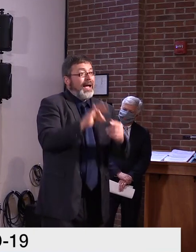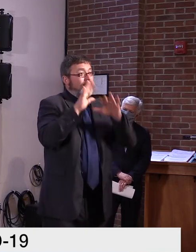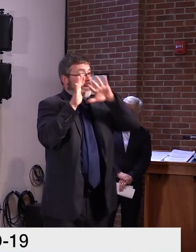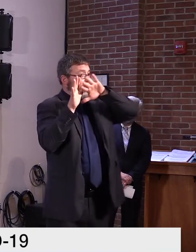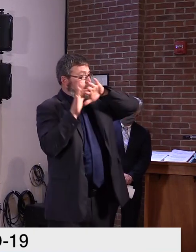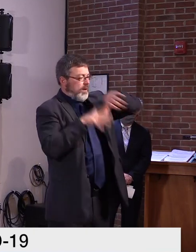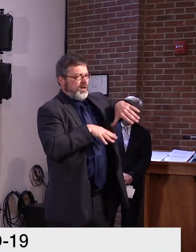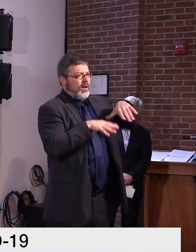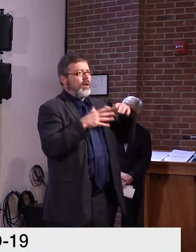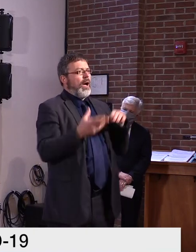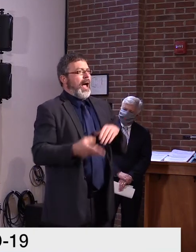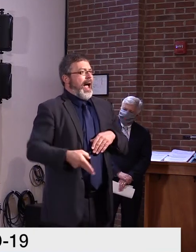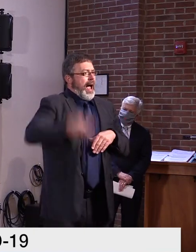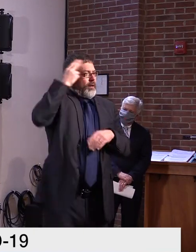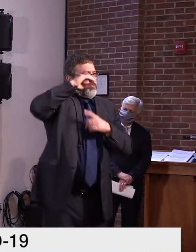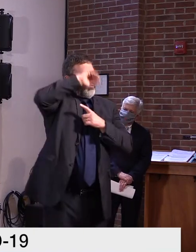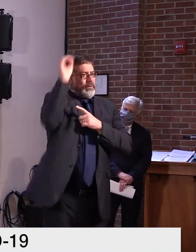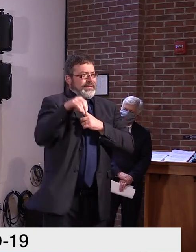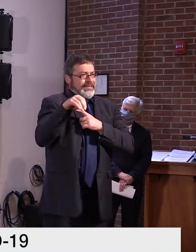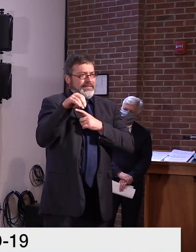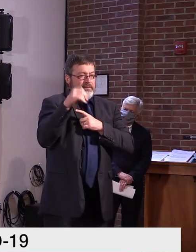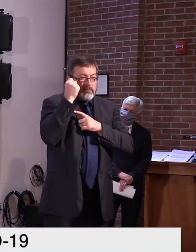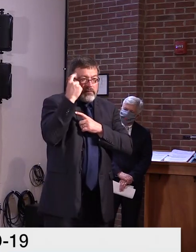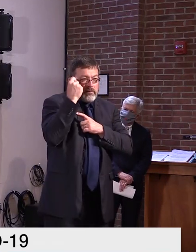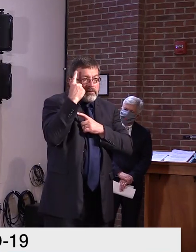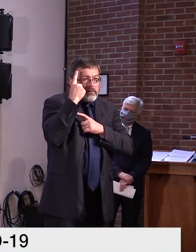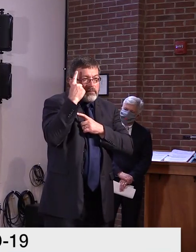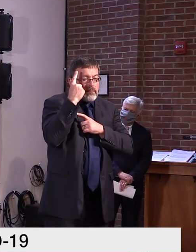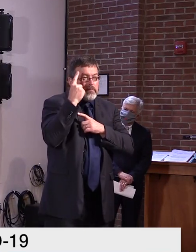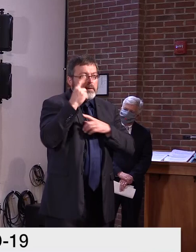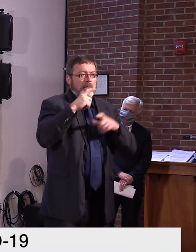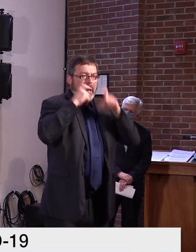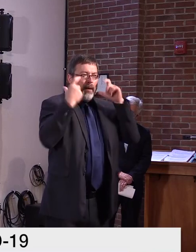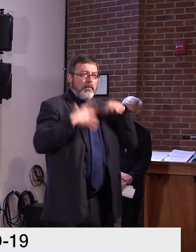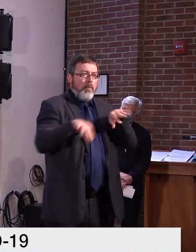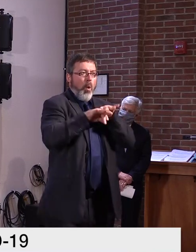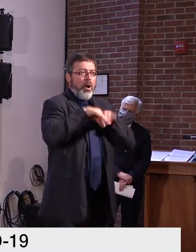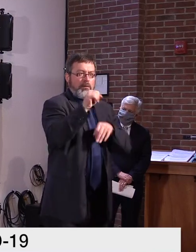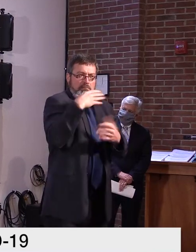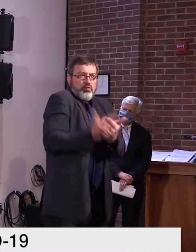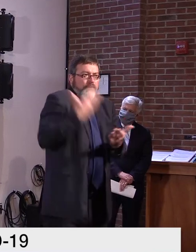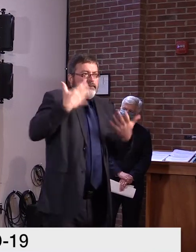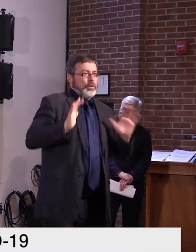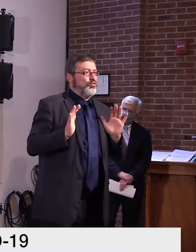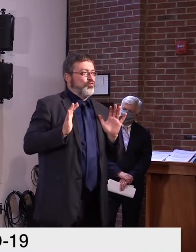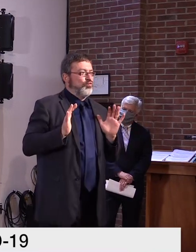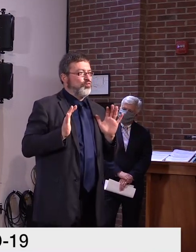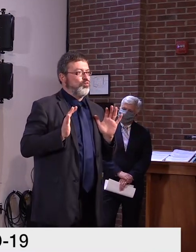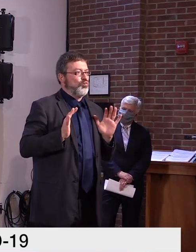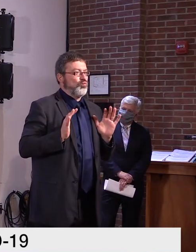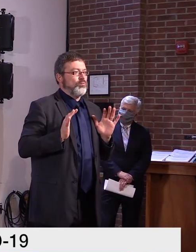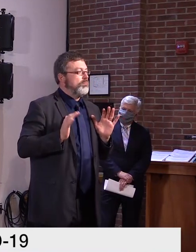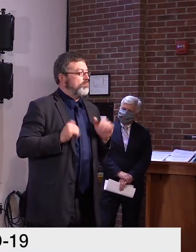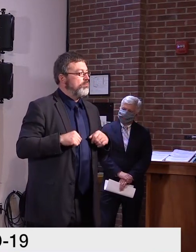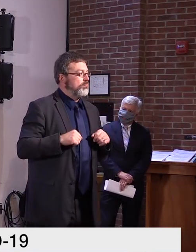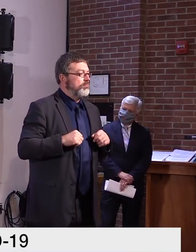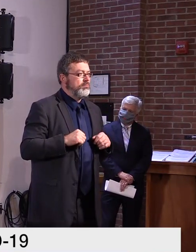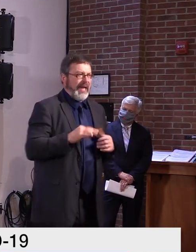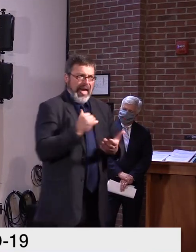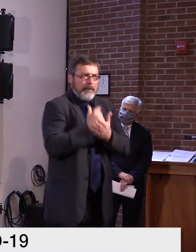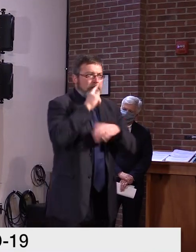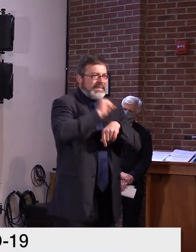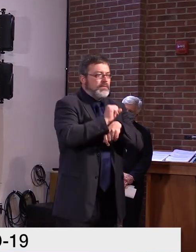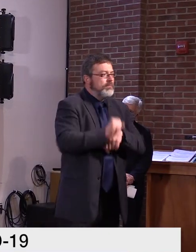Righto. Uh, a question for the governor, if I could follow up on the, uh, U S Senate, uh,